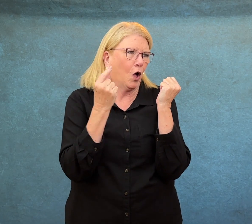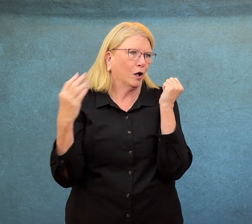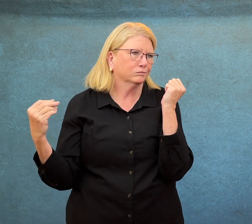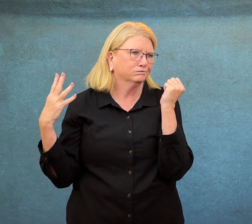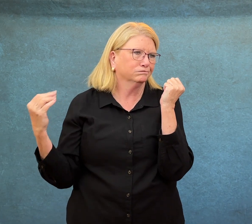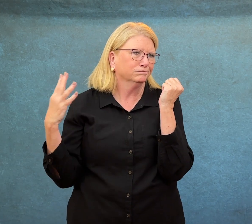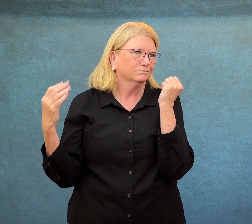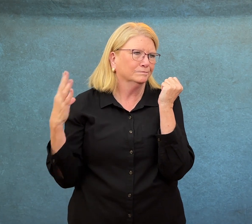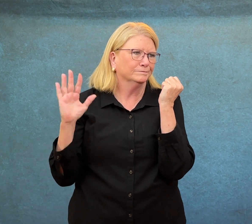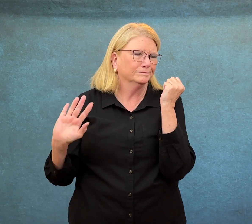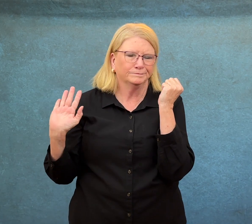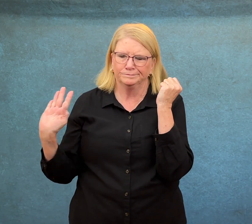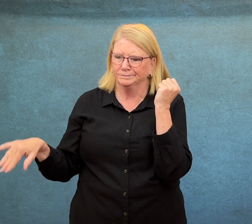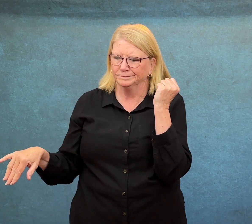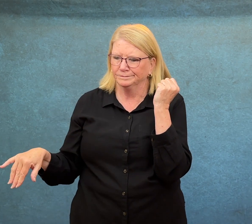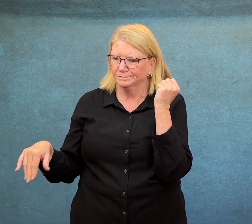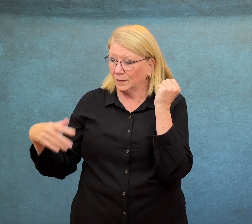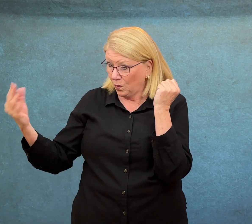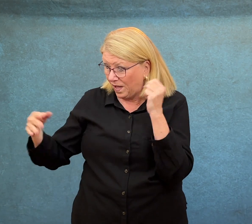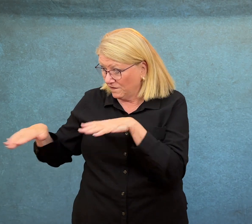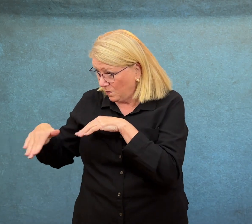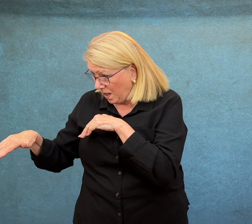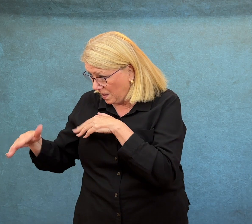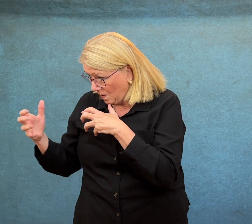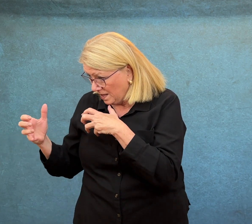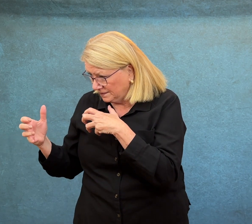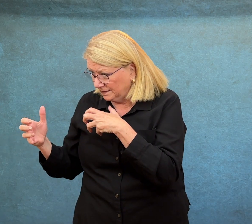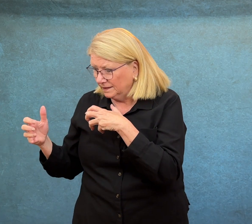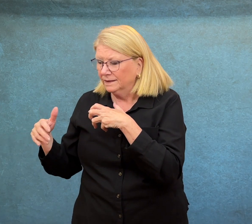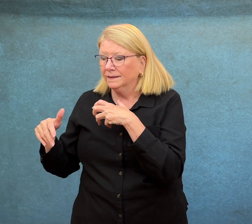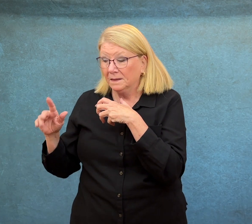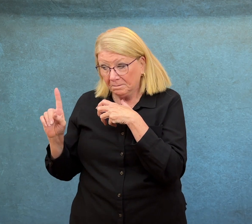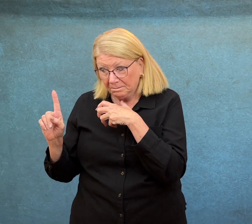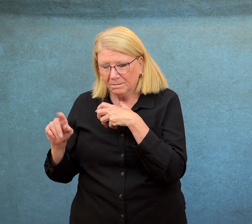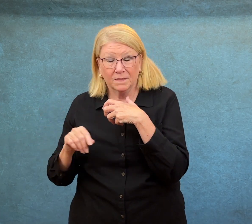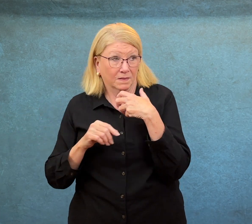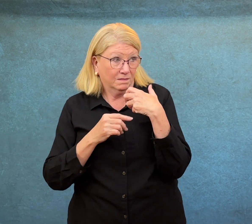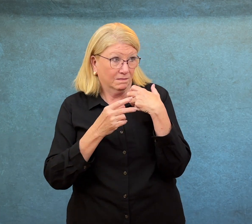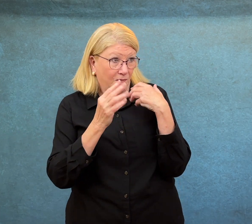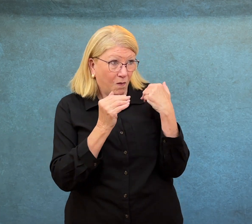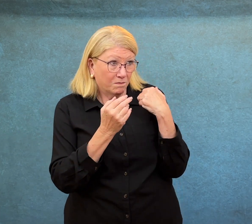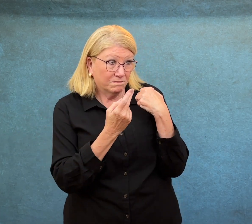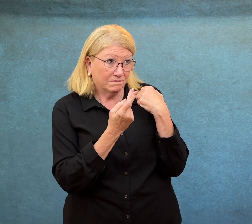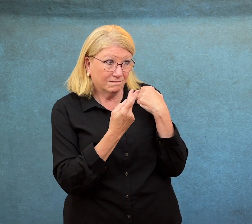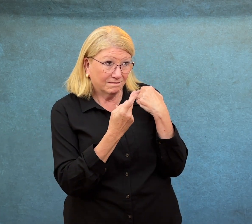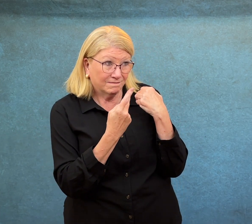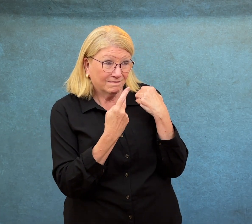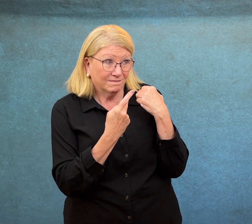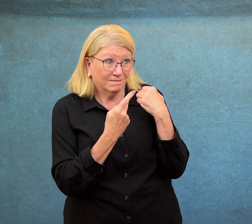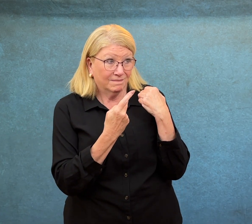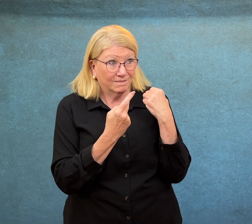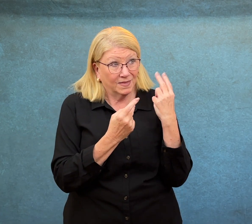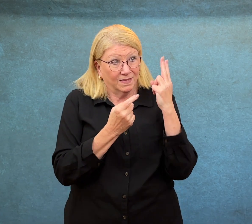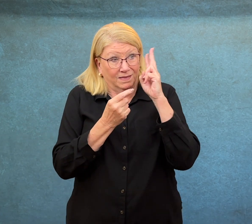dog. You want to take a walk? I hope... I hope... I hope that you...